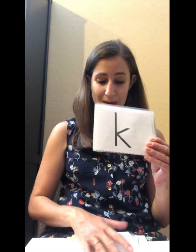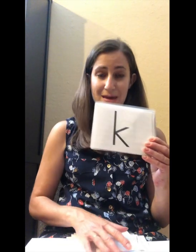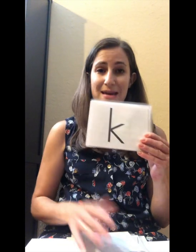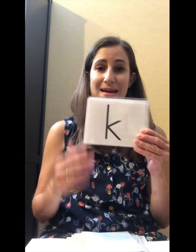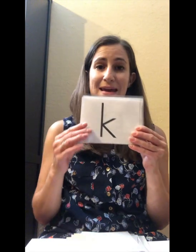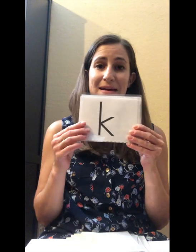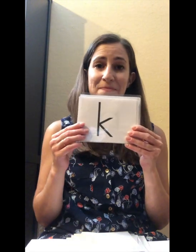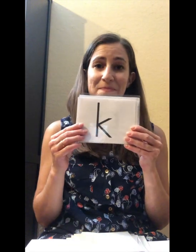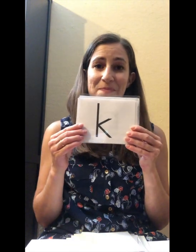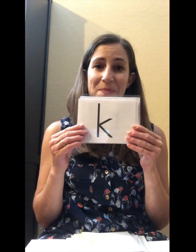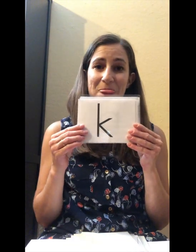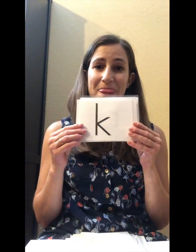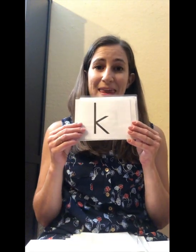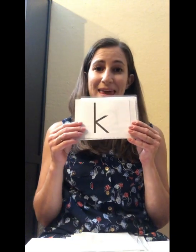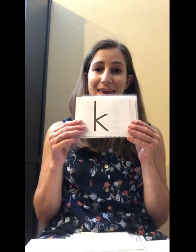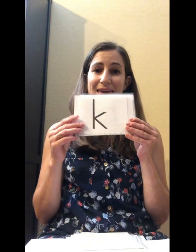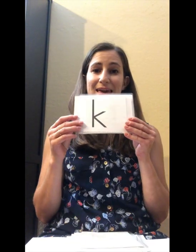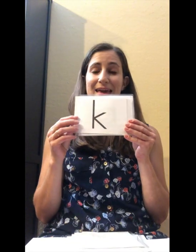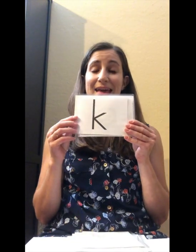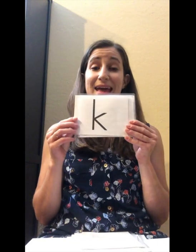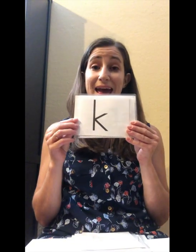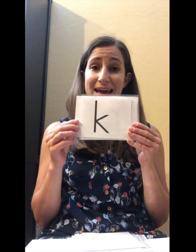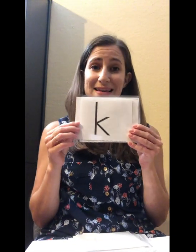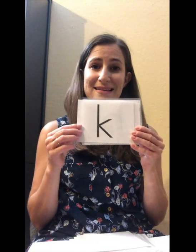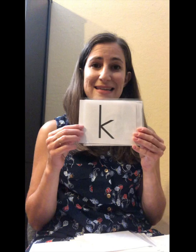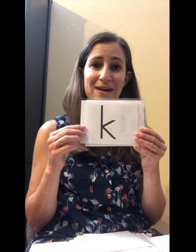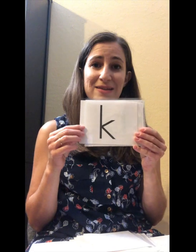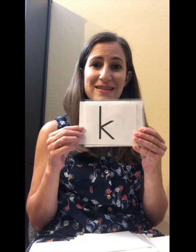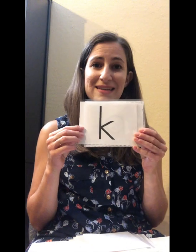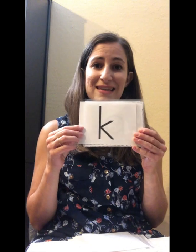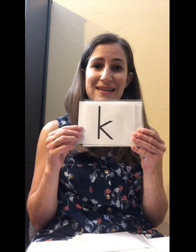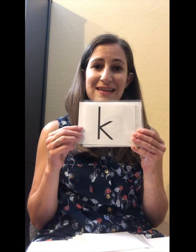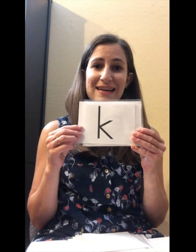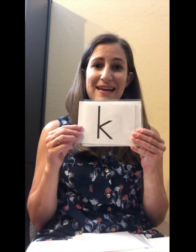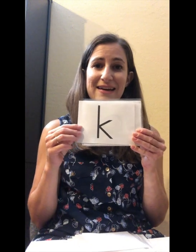Name? K. Sound? K.